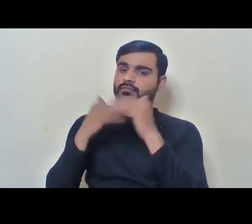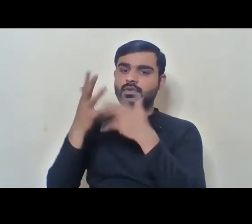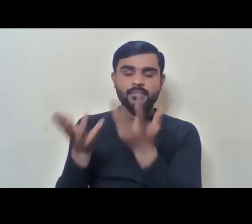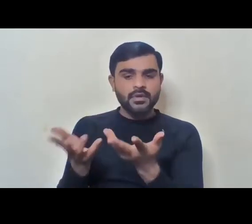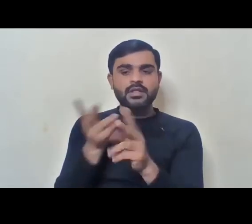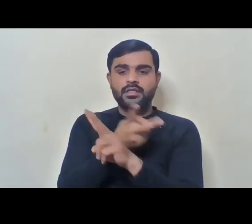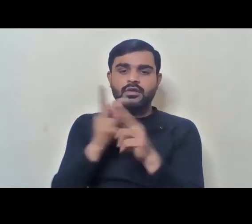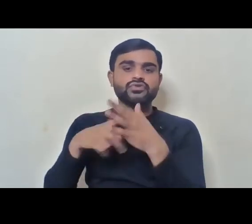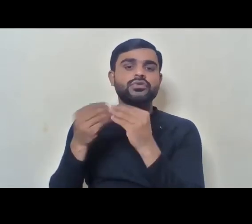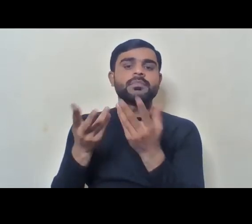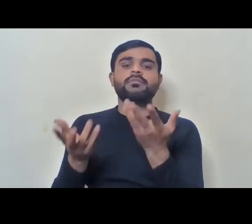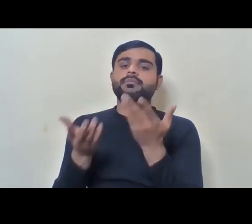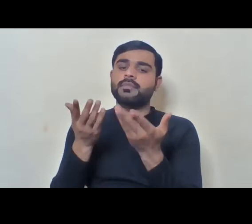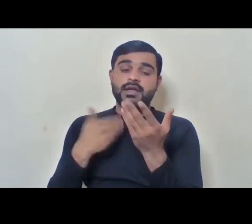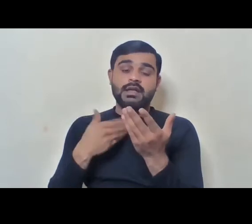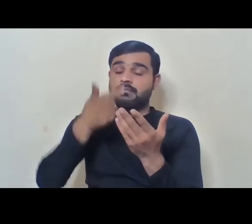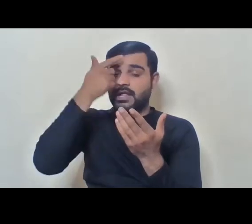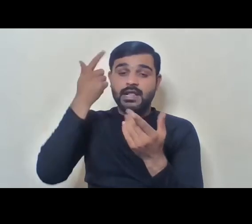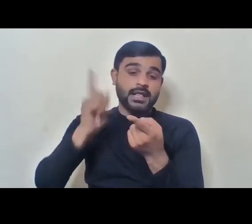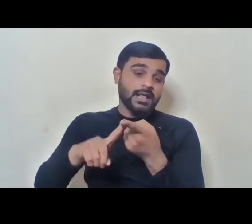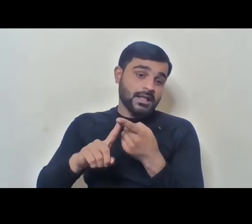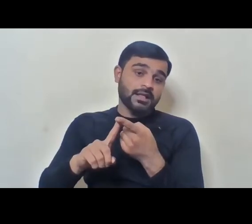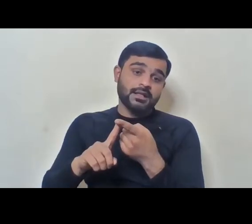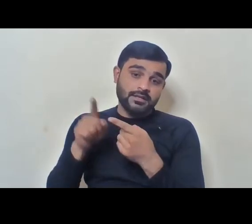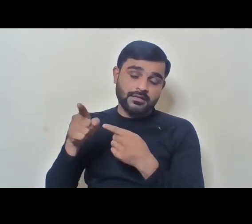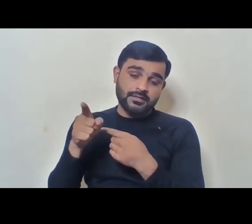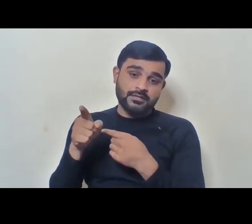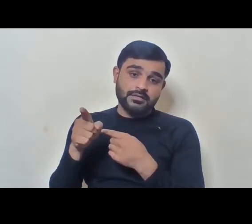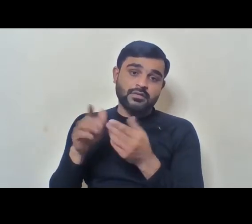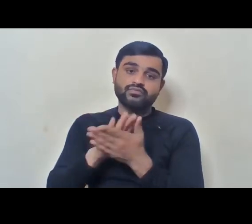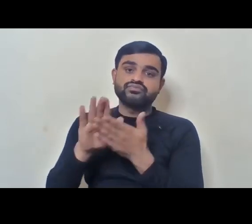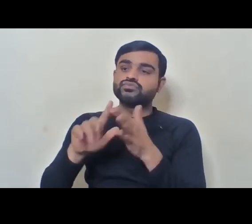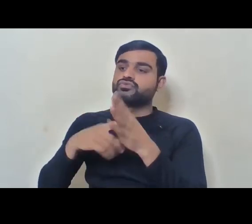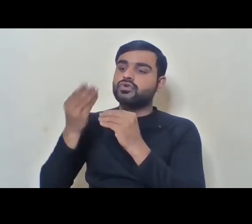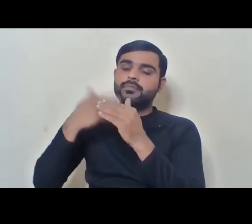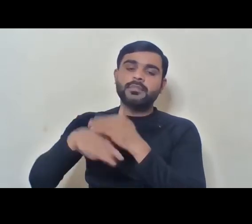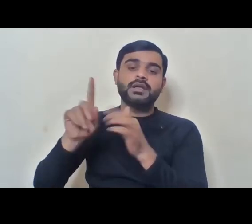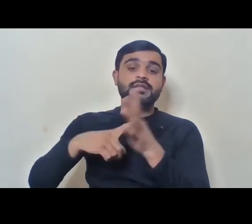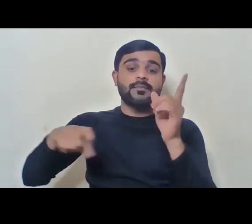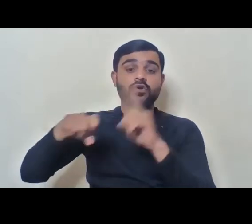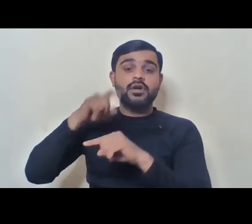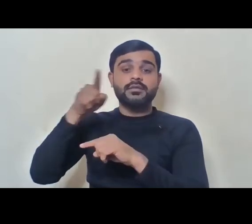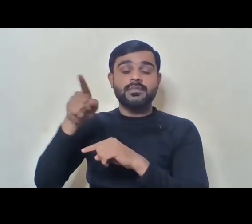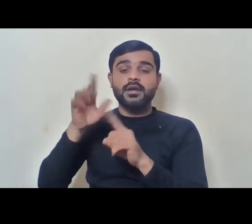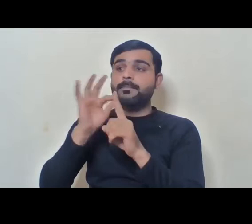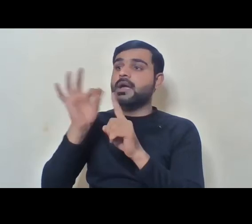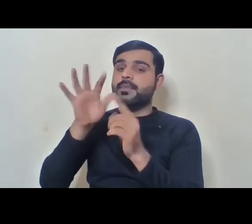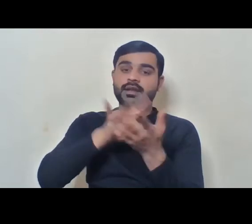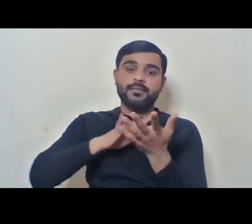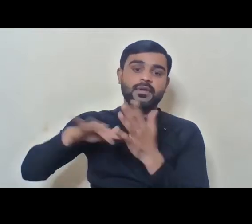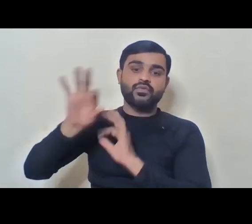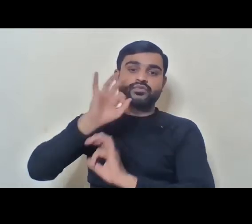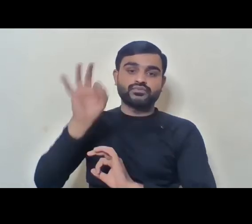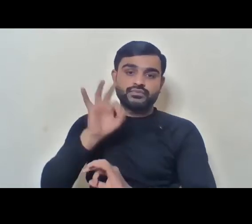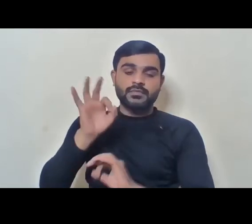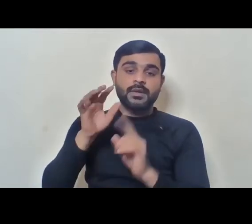will get the employment. But unfortunately, then there is no employment in JNK. We don't have the private sector. The private